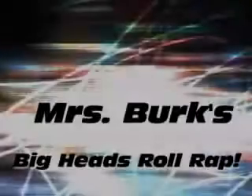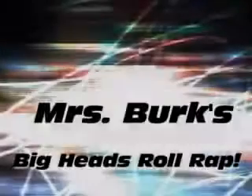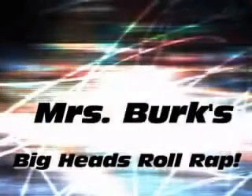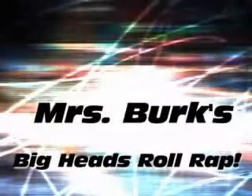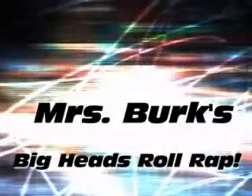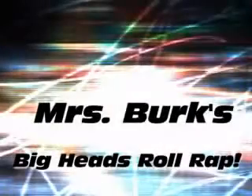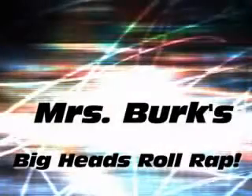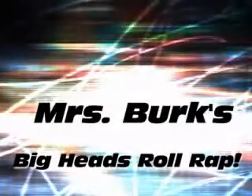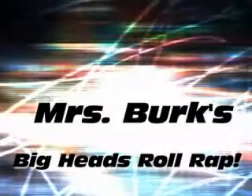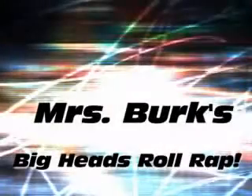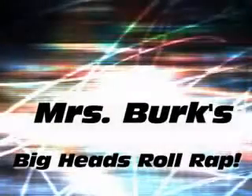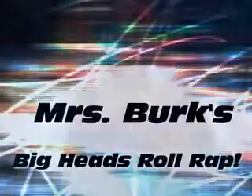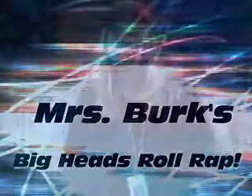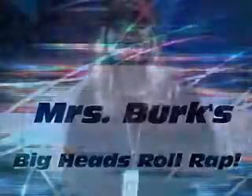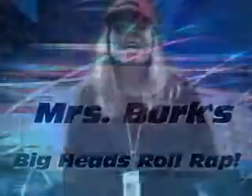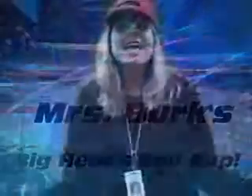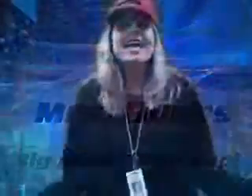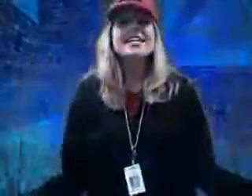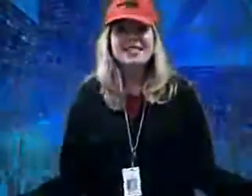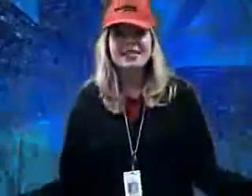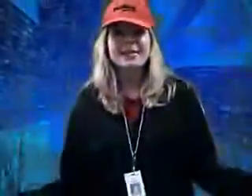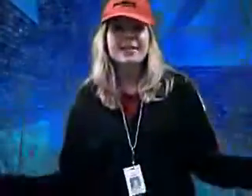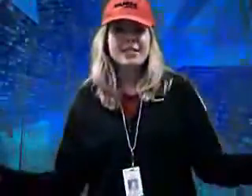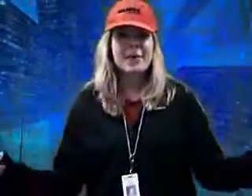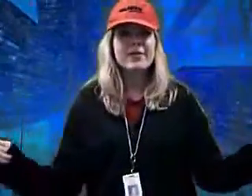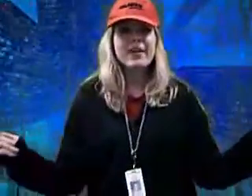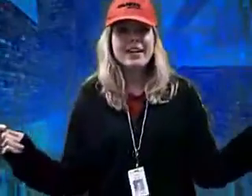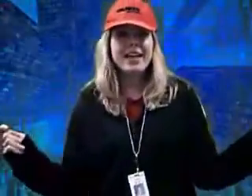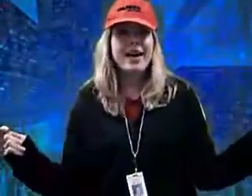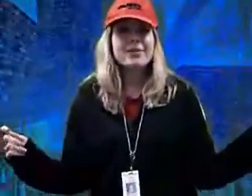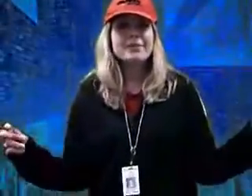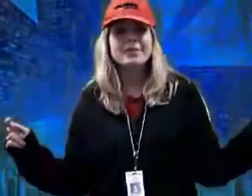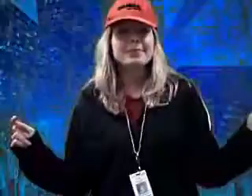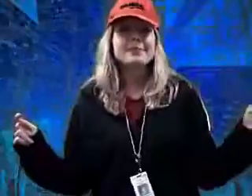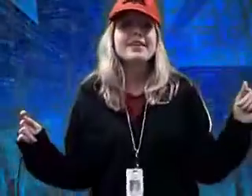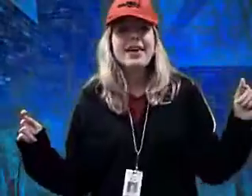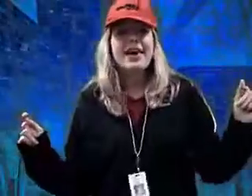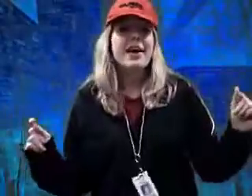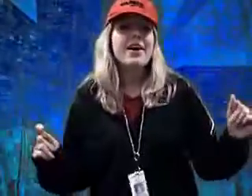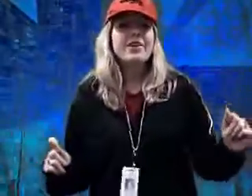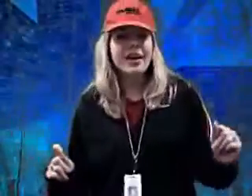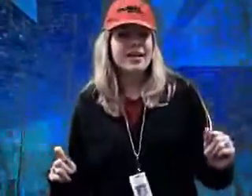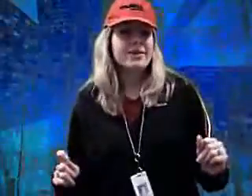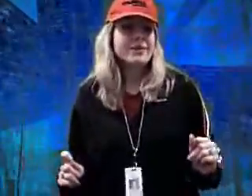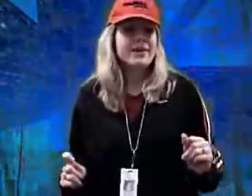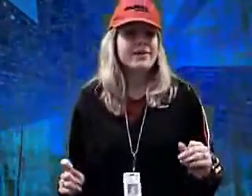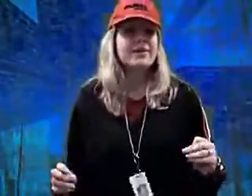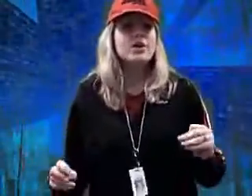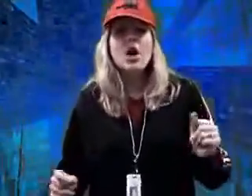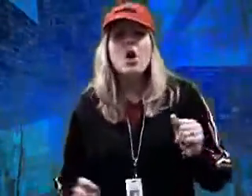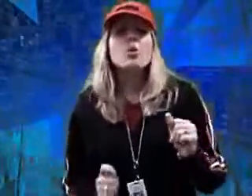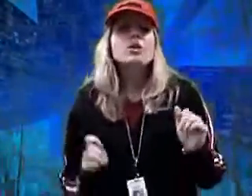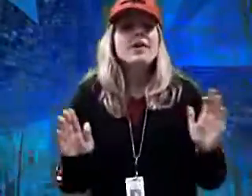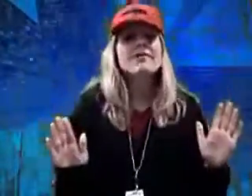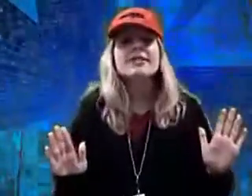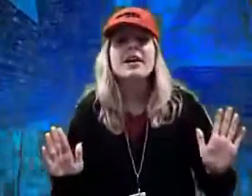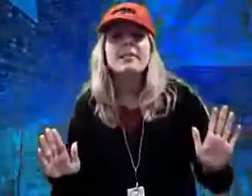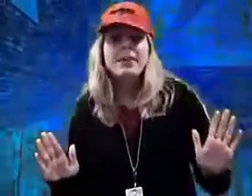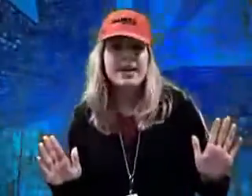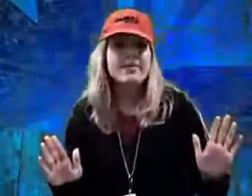Alright everybody, we're going to roll some big heads. Everybody ready to go? Alright, here we go. When you have a